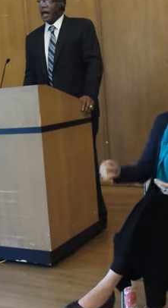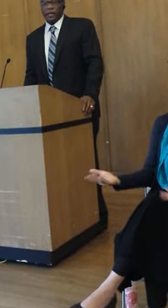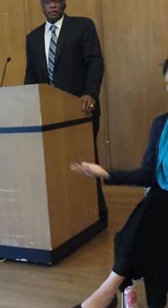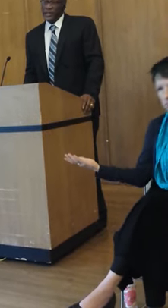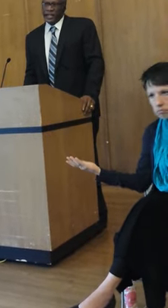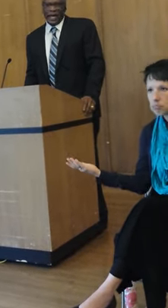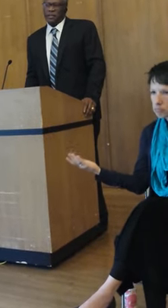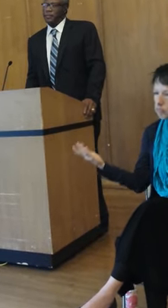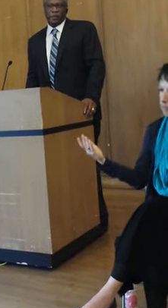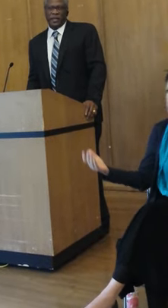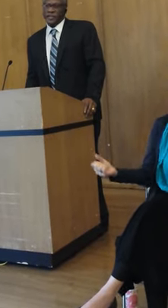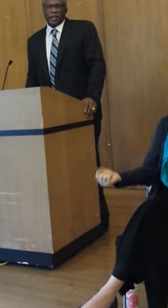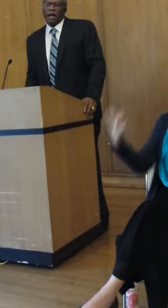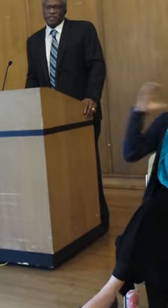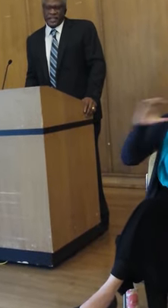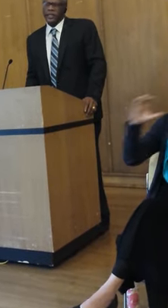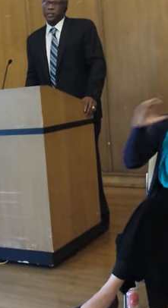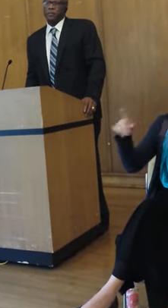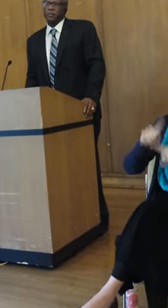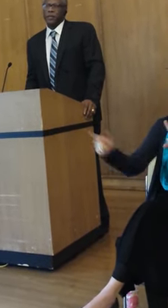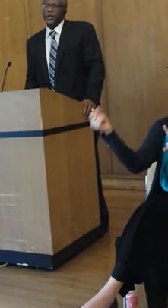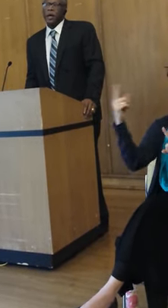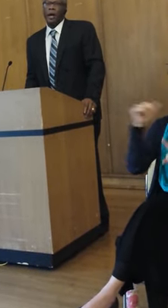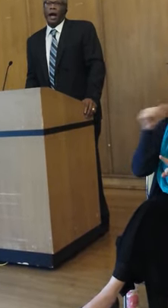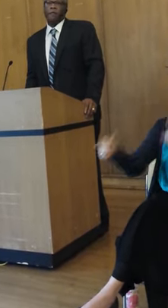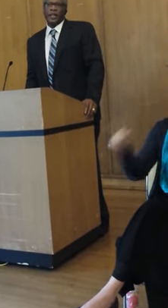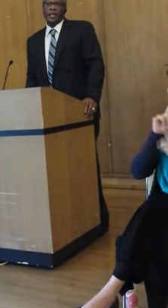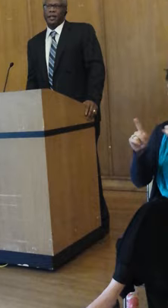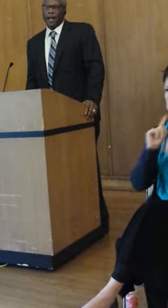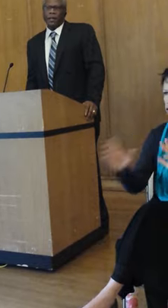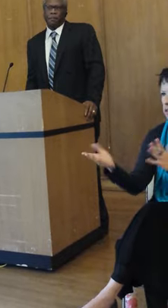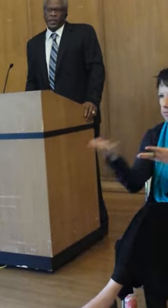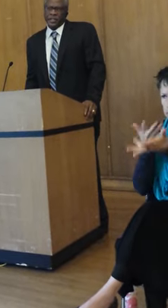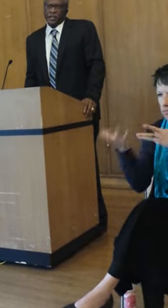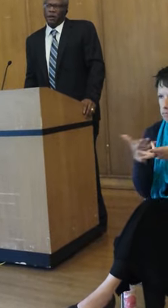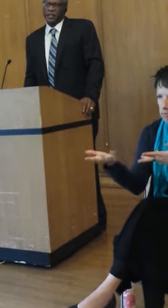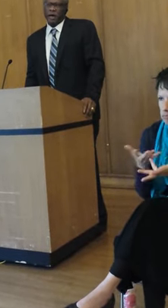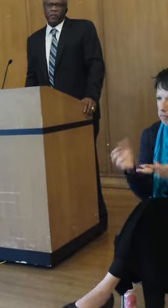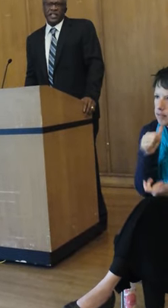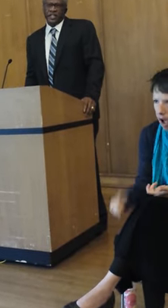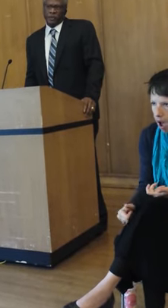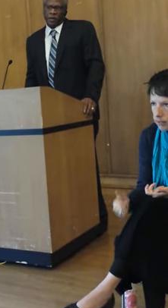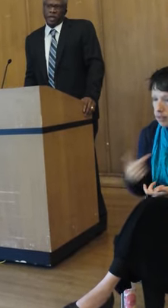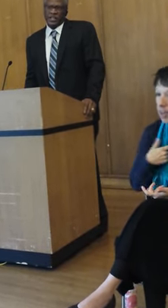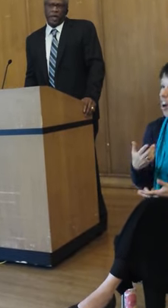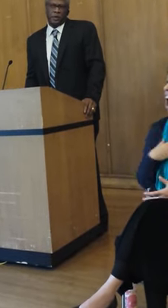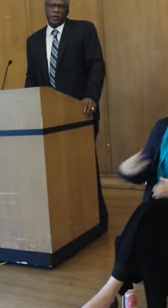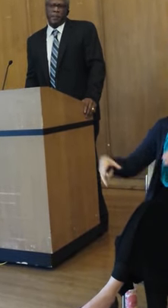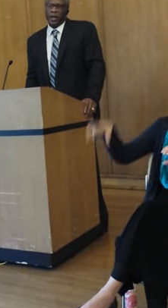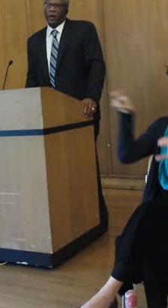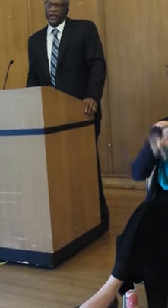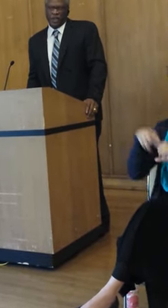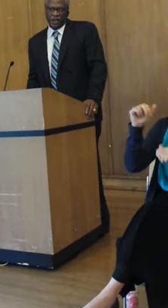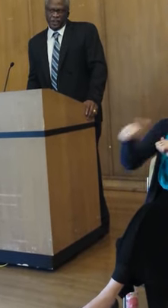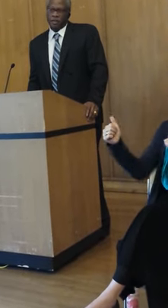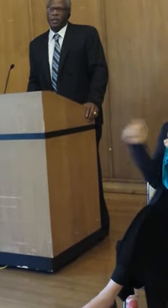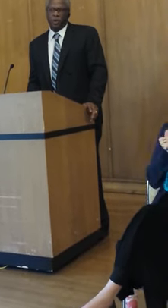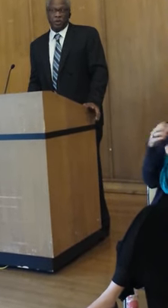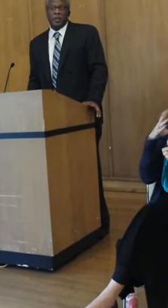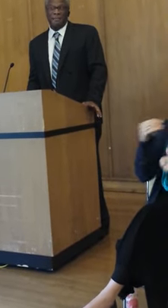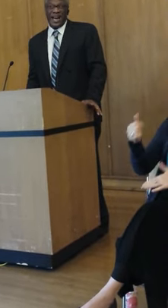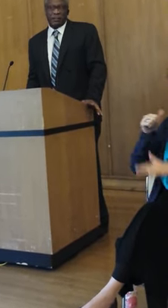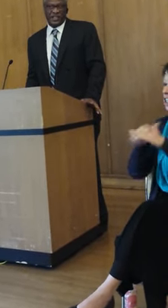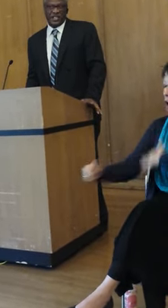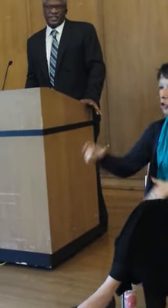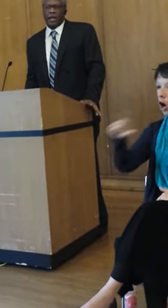There was a lot of communication, but it wasn't a conversation. I've ridden in a lot of police cars. I've ridden in trunks, under, and on hoods.